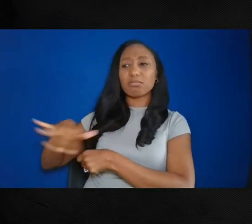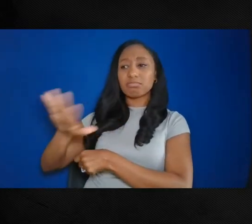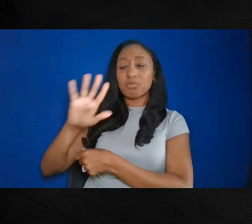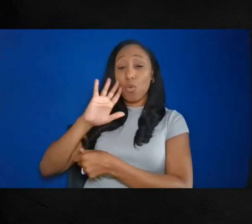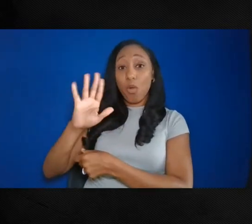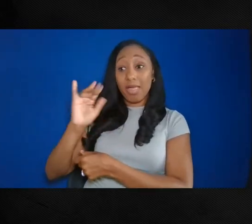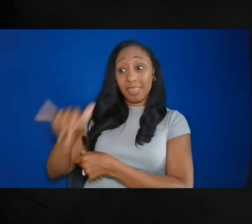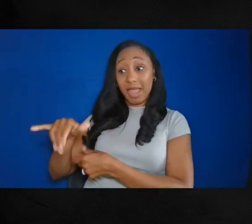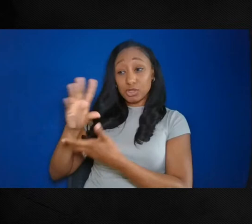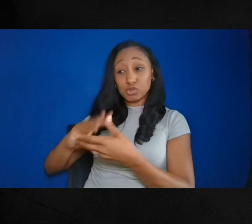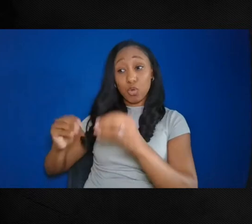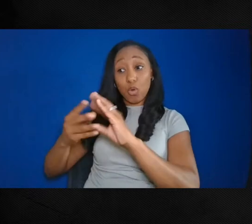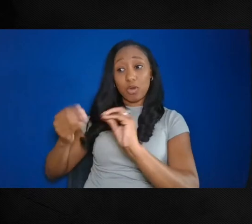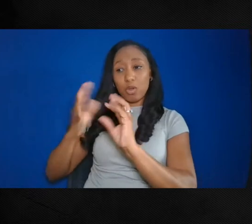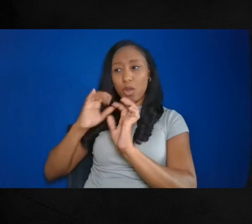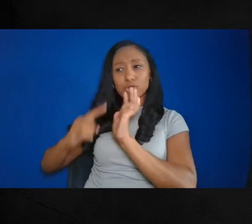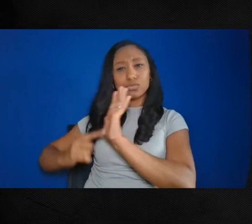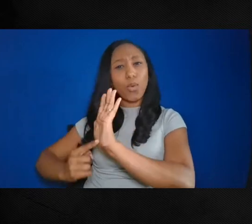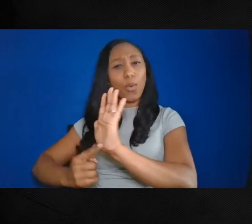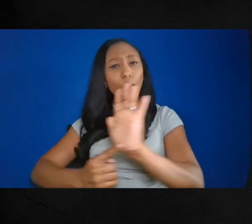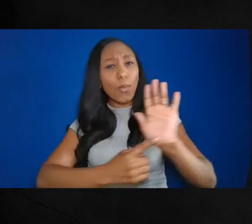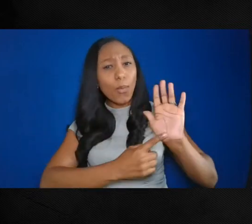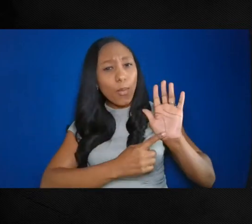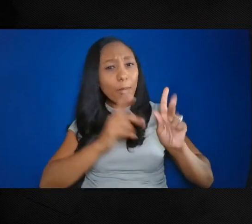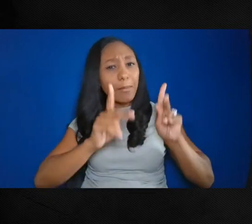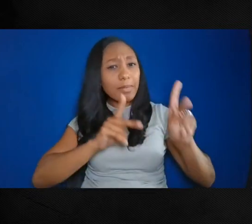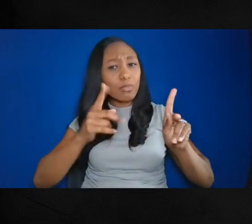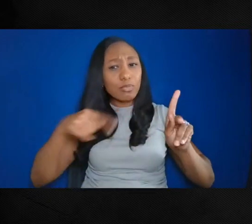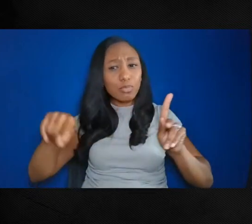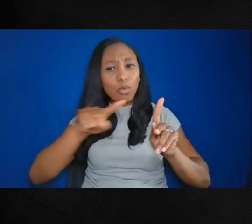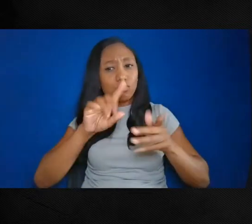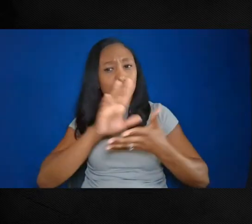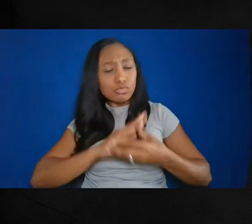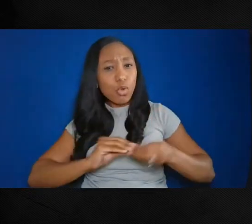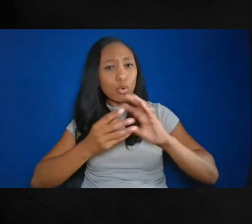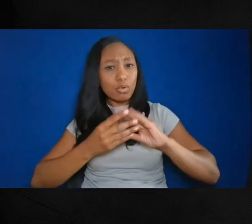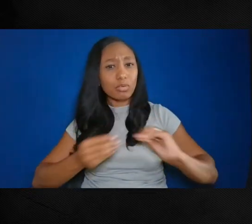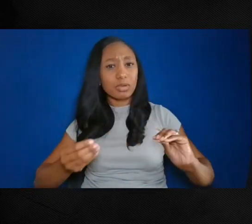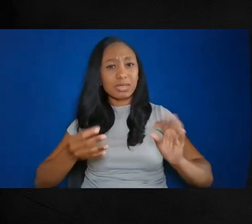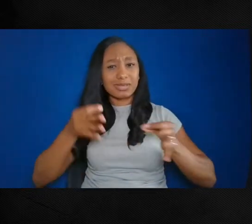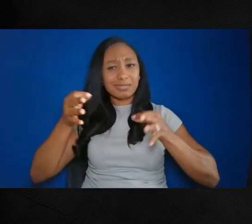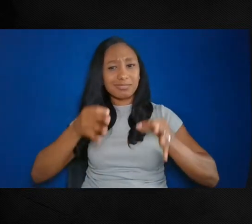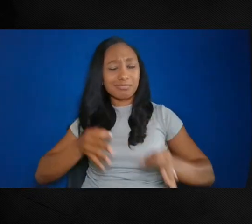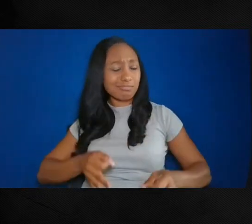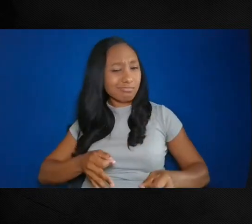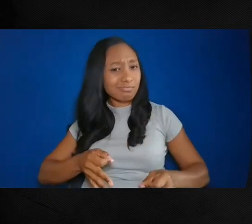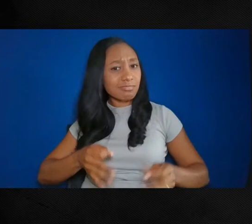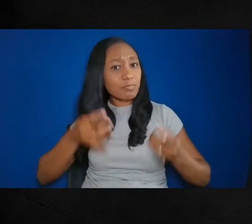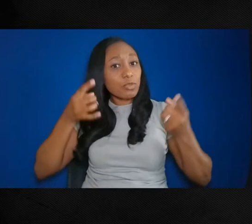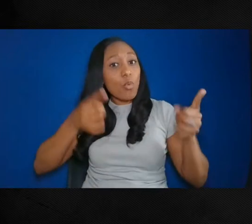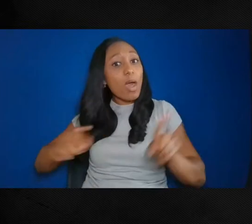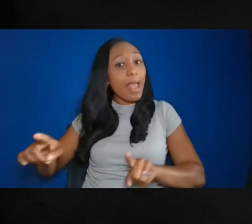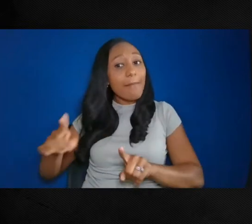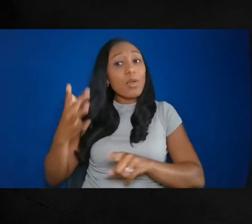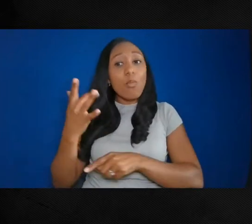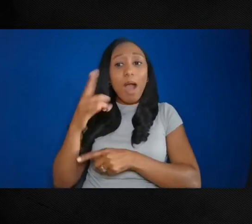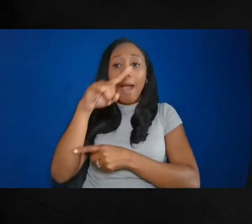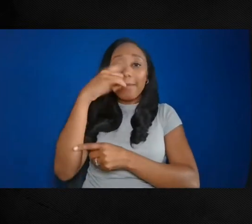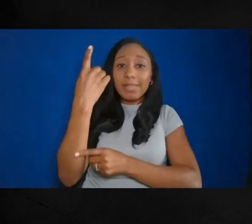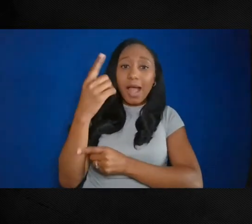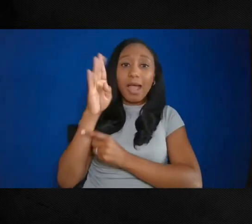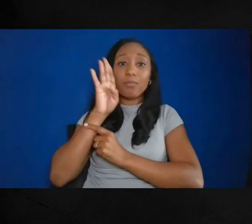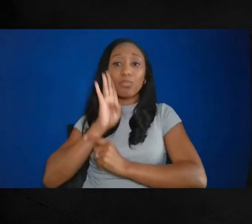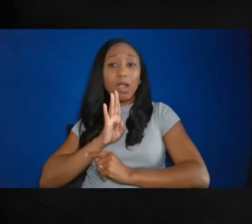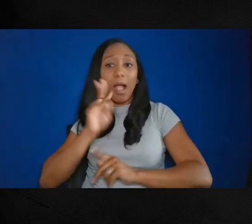to light and through the forefront, again, to dispel the myth that Blacks, Browns, people of